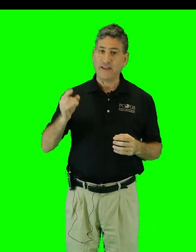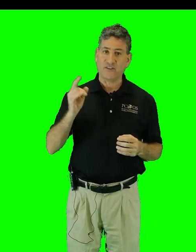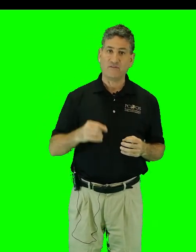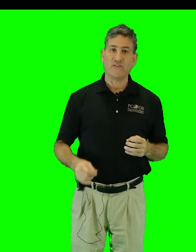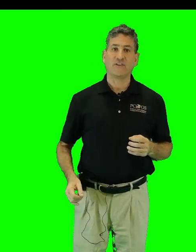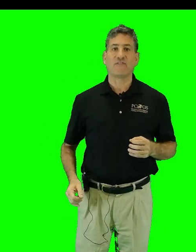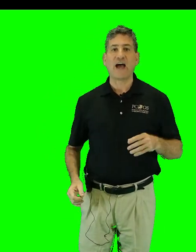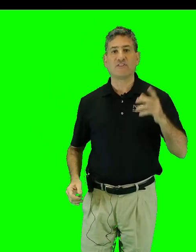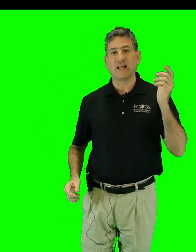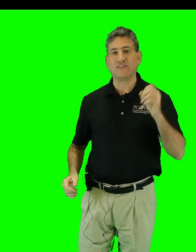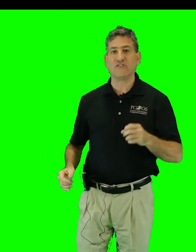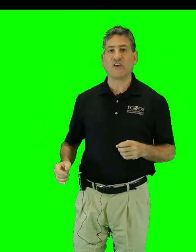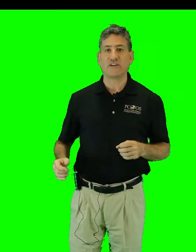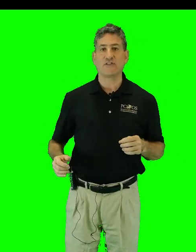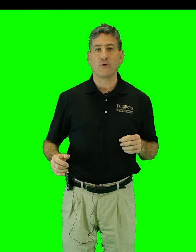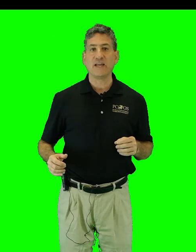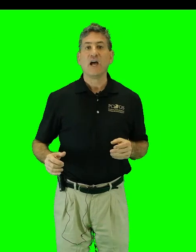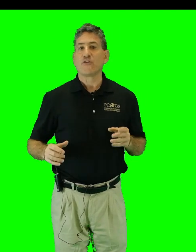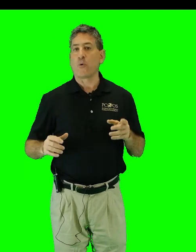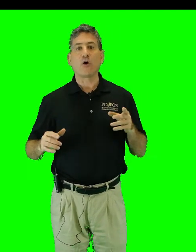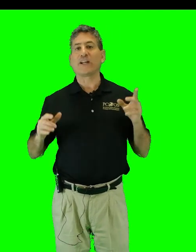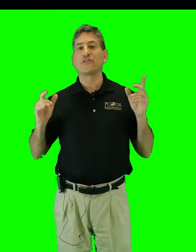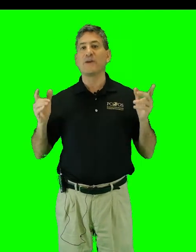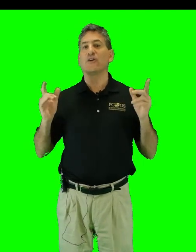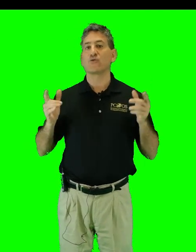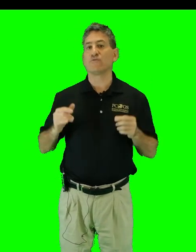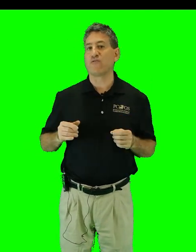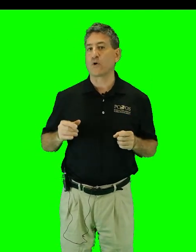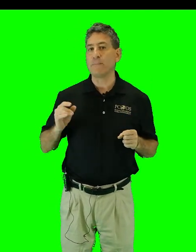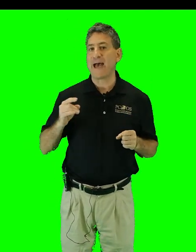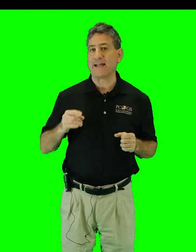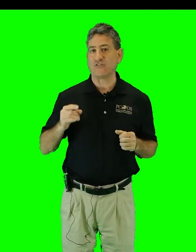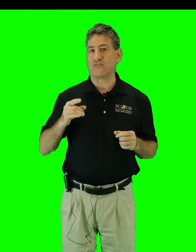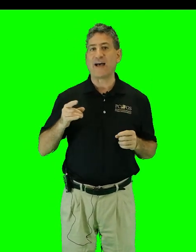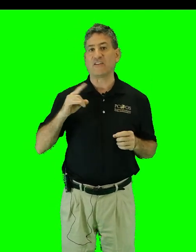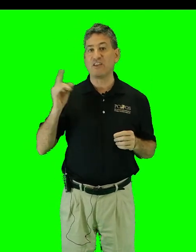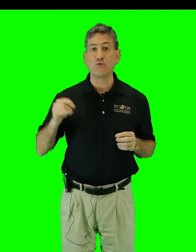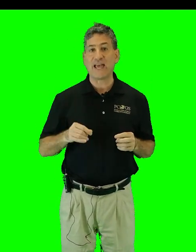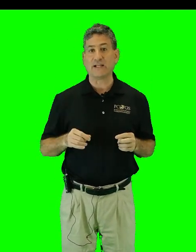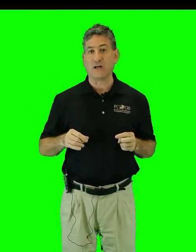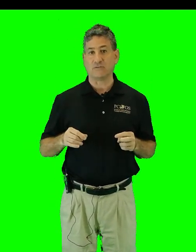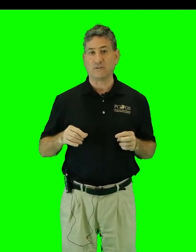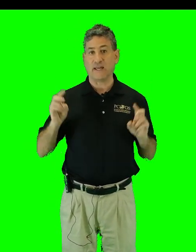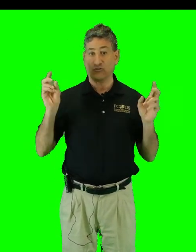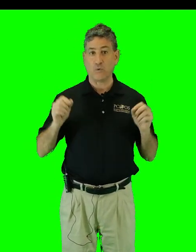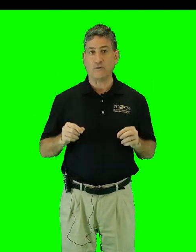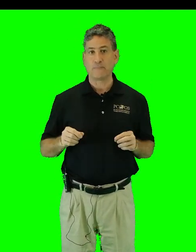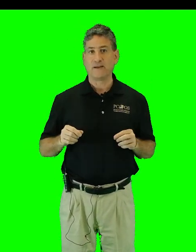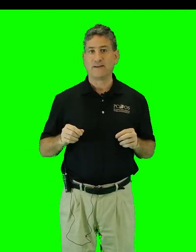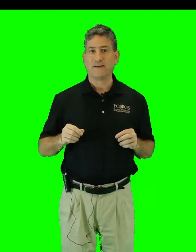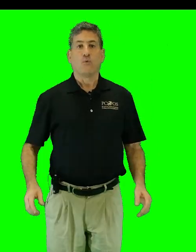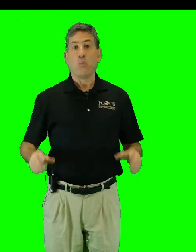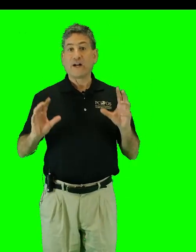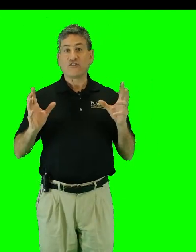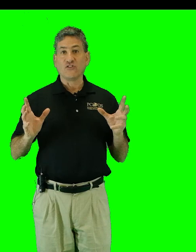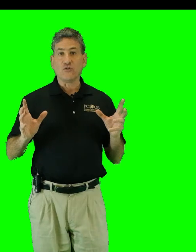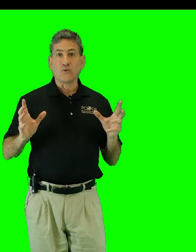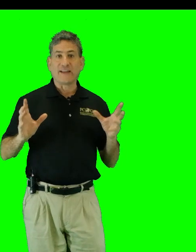1855 to 1973 there were already 340 patents filed in the UK alone end quote. What is new and